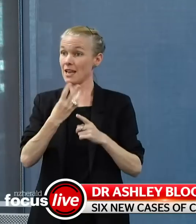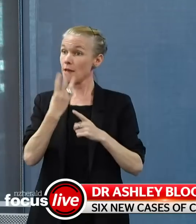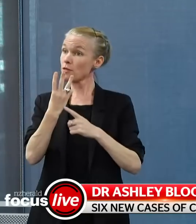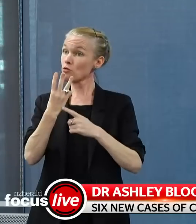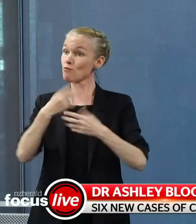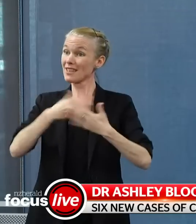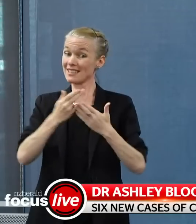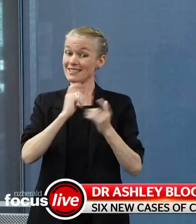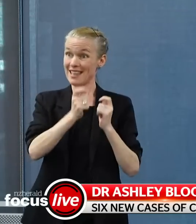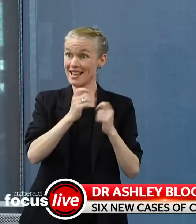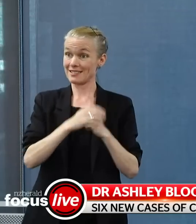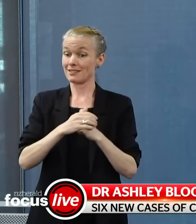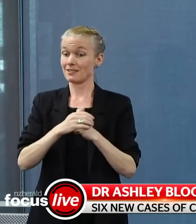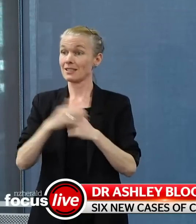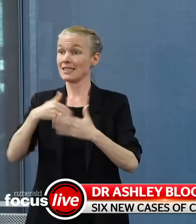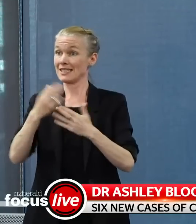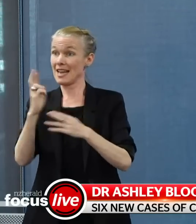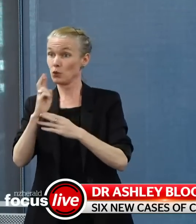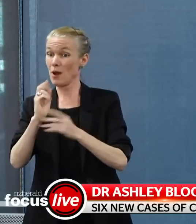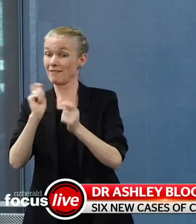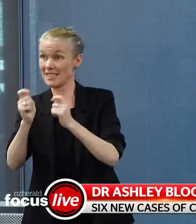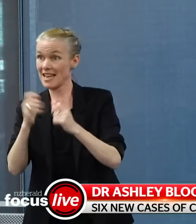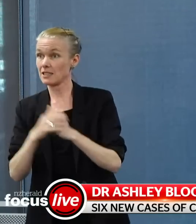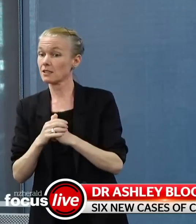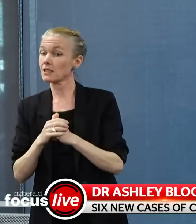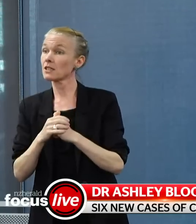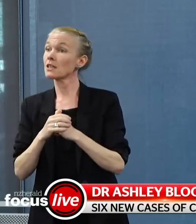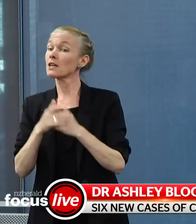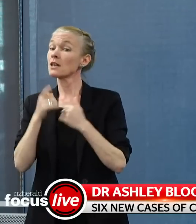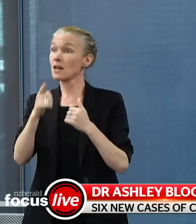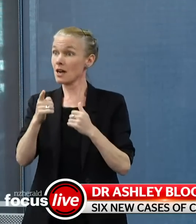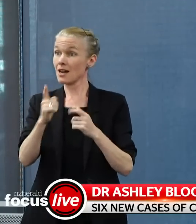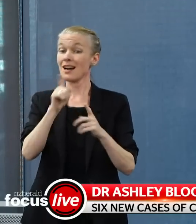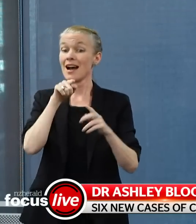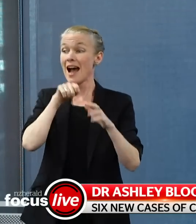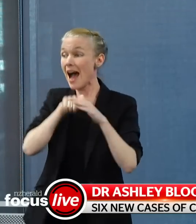He then actually had two further tests once he left